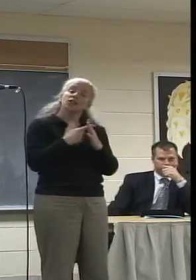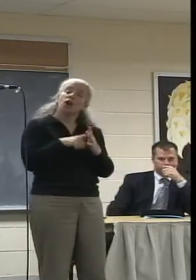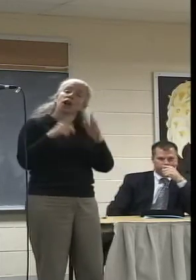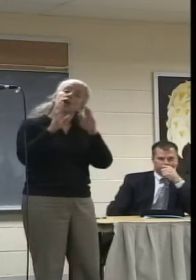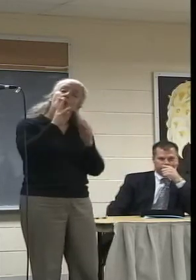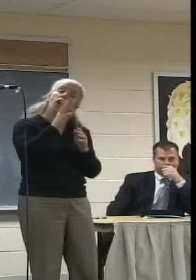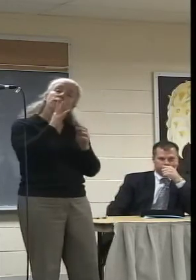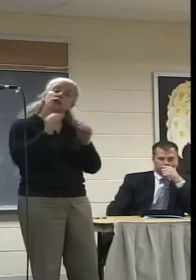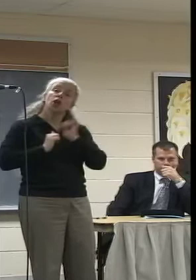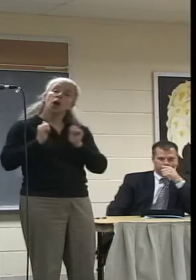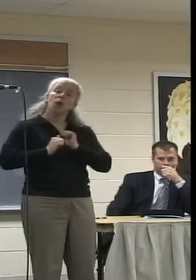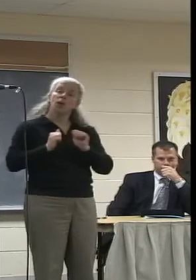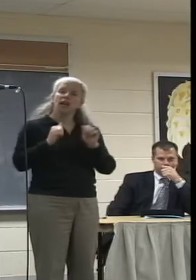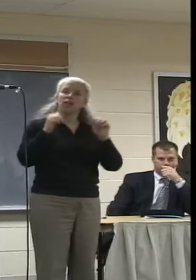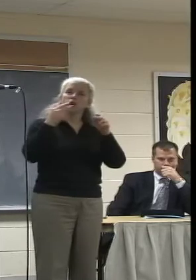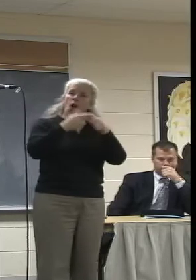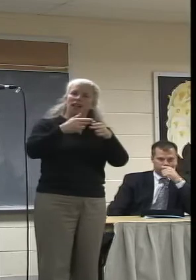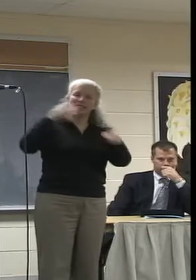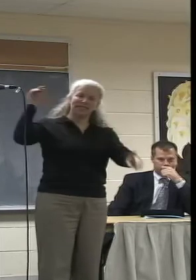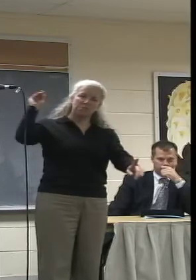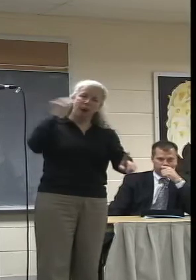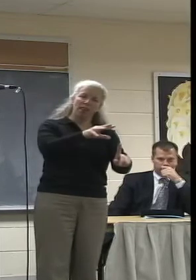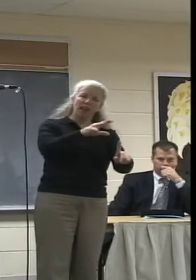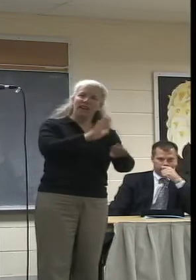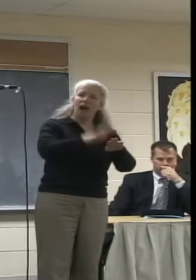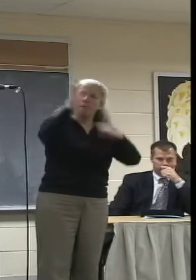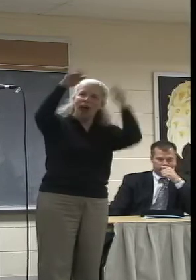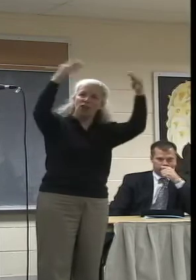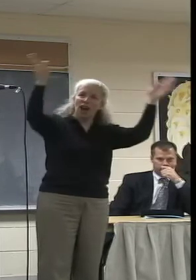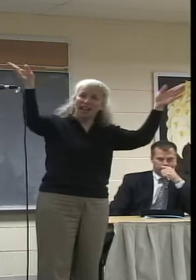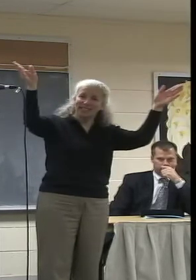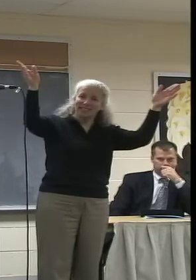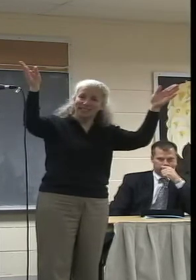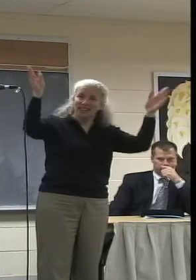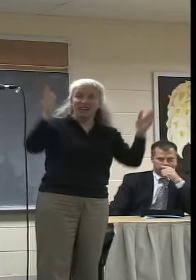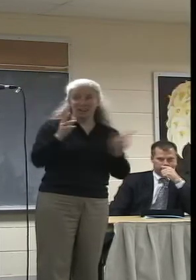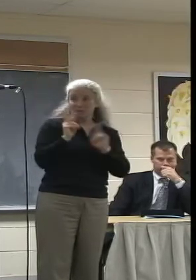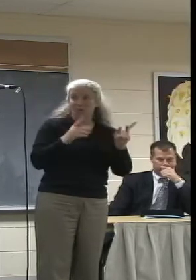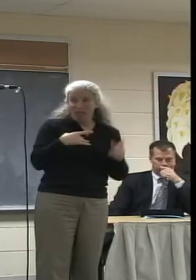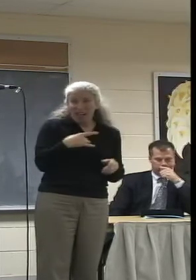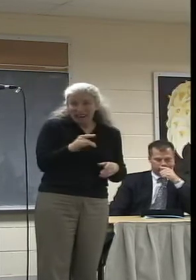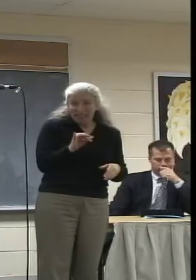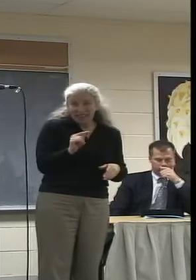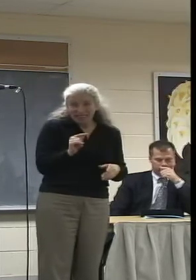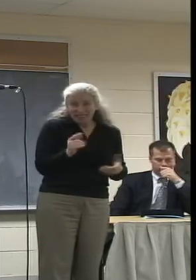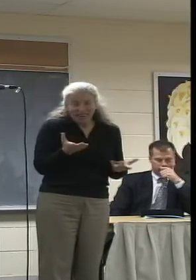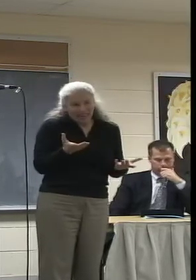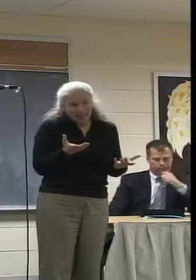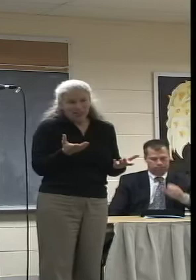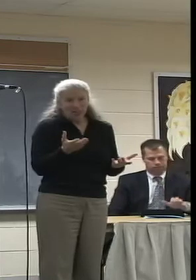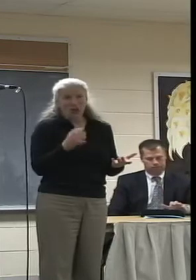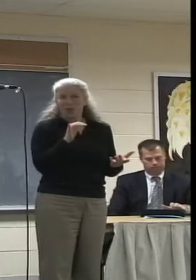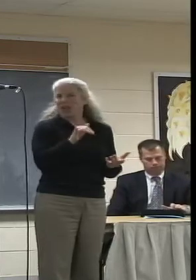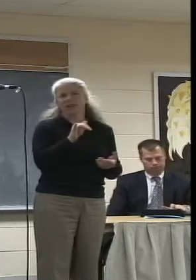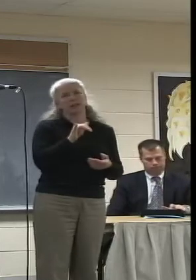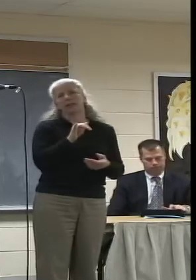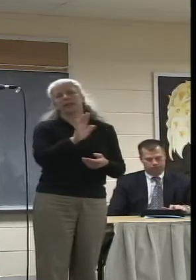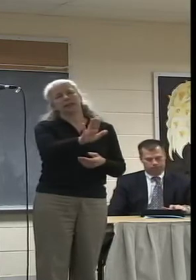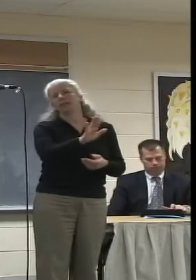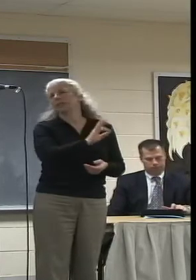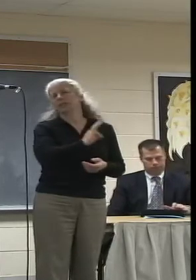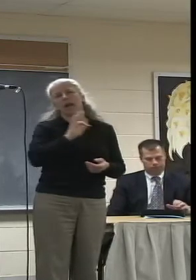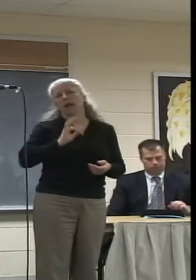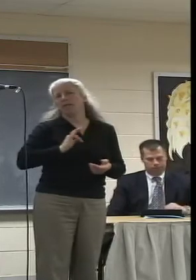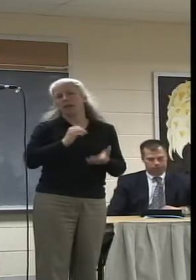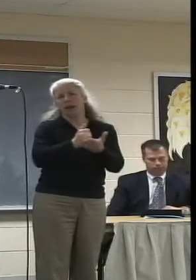called Spotlighting Paradise, which has been well received in the community. Again, the staff, all of them